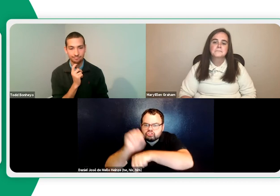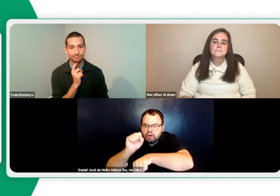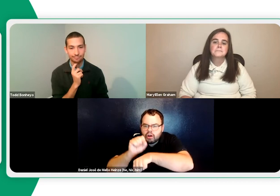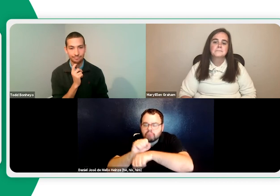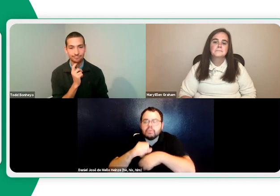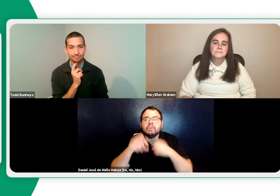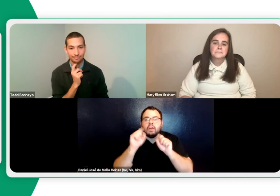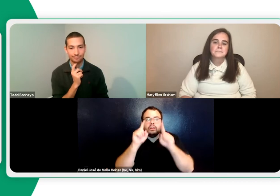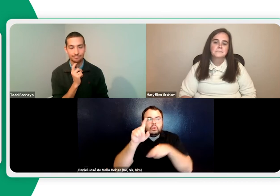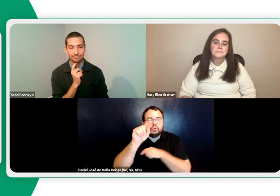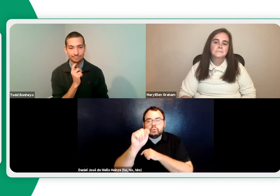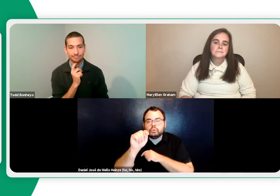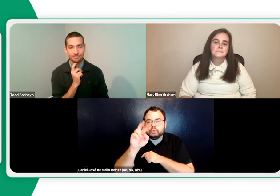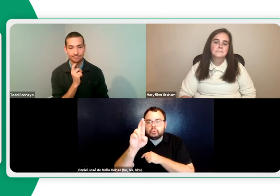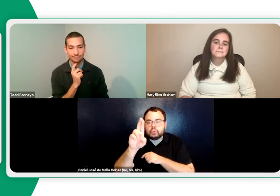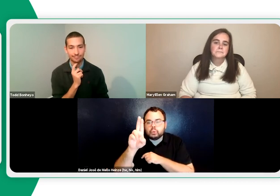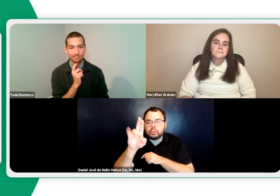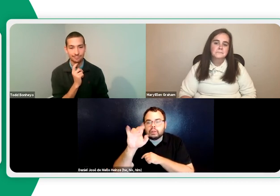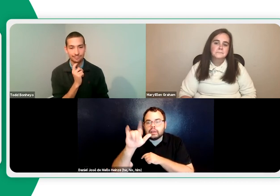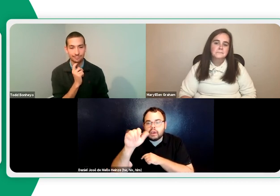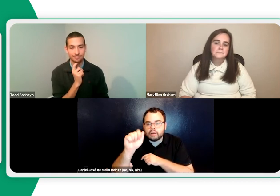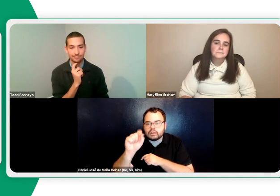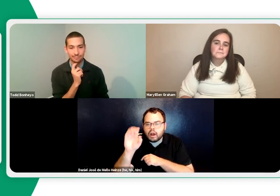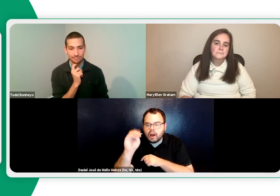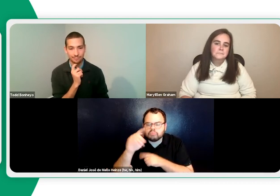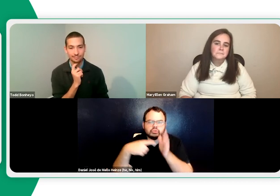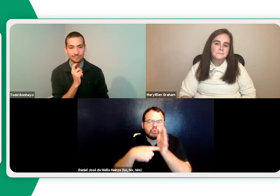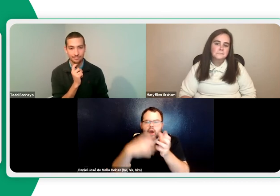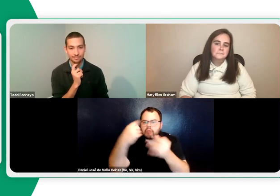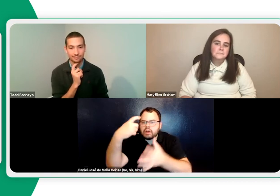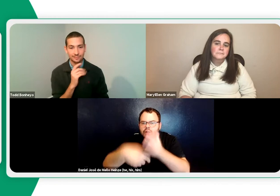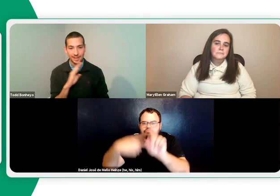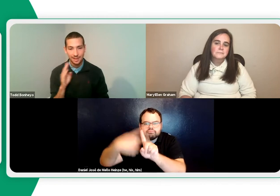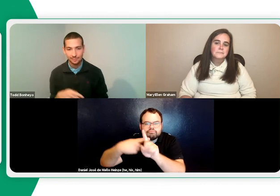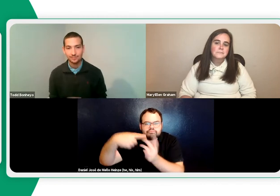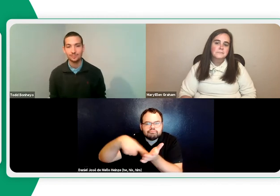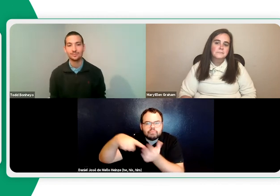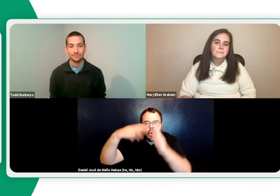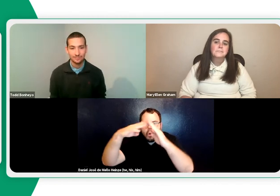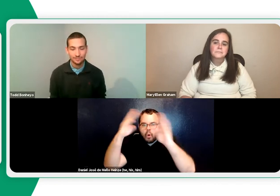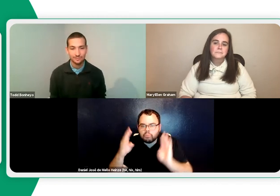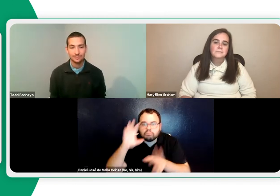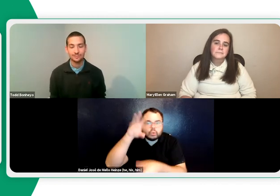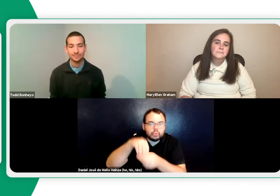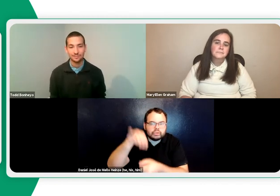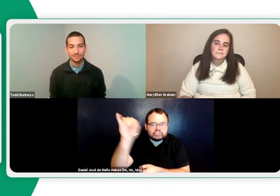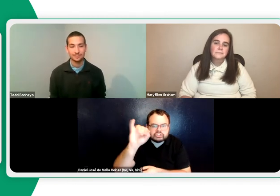type in, you know, and figure that out. Salary.com, you can figure out the salary of your dream job. You can go to Trulia